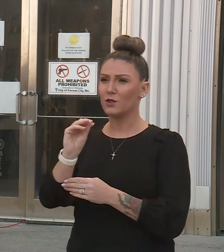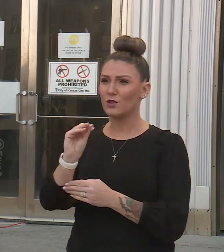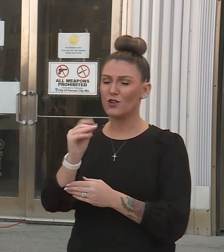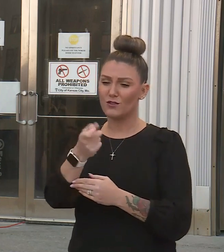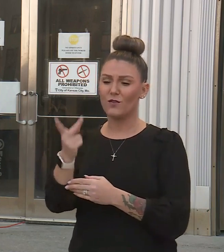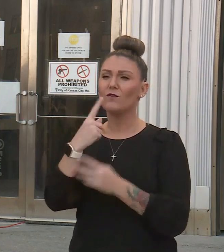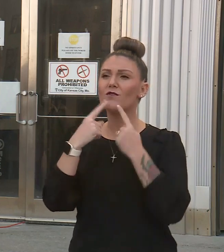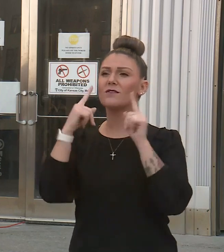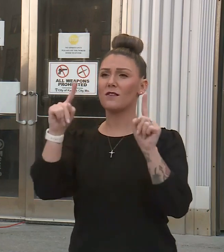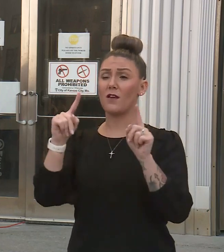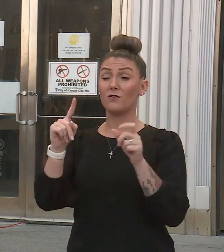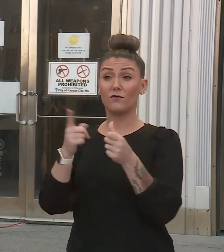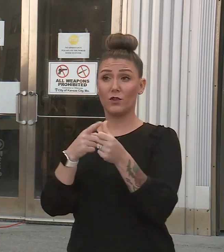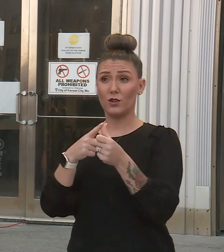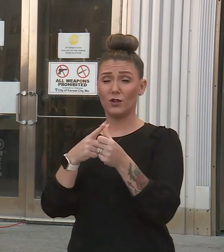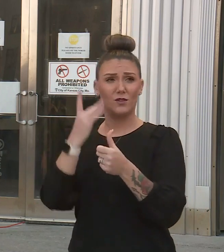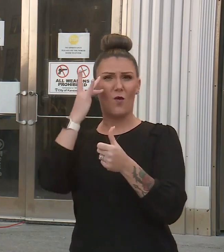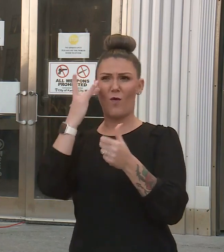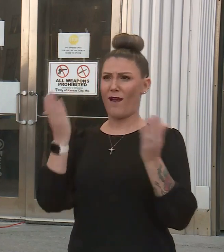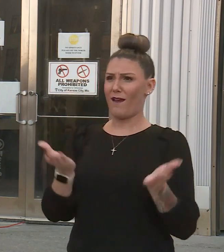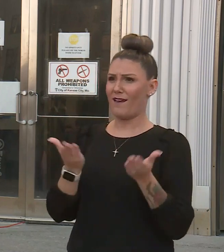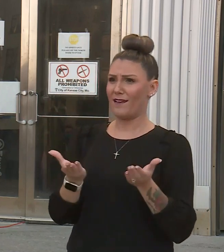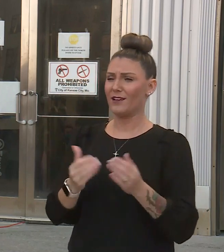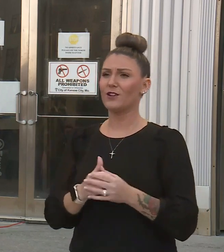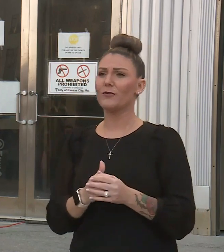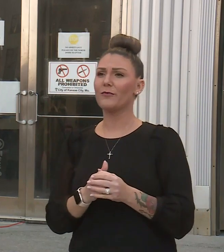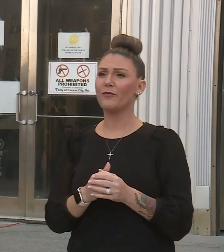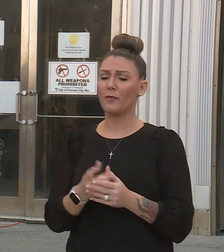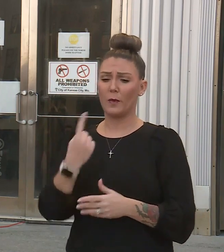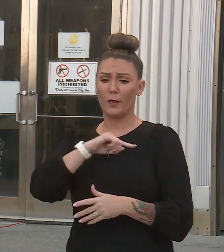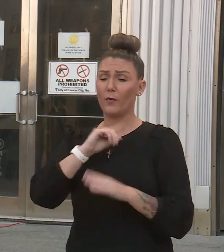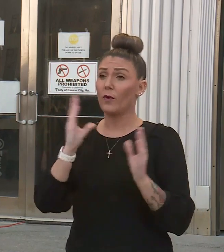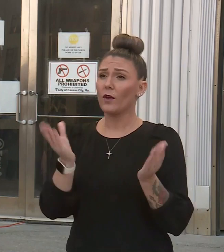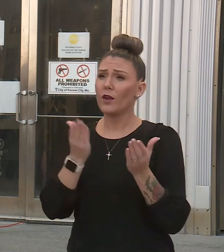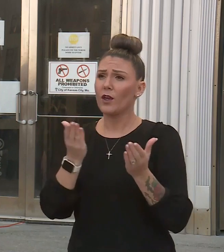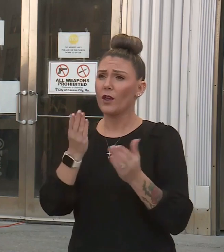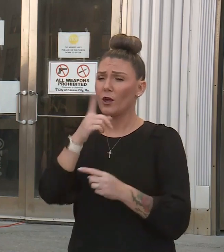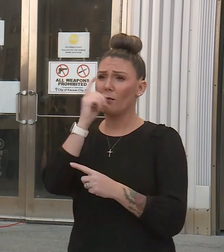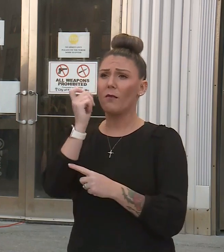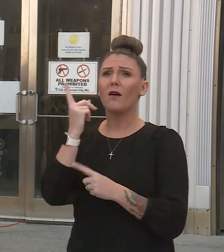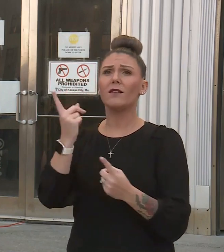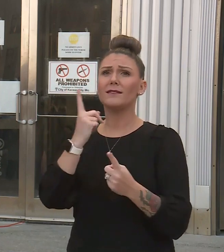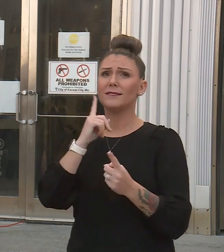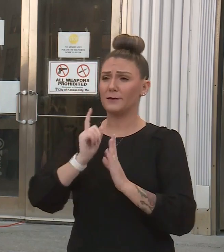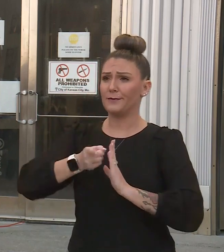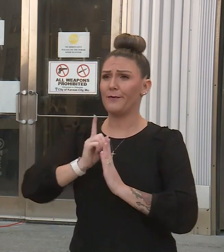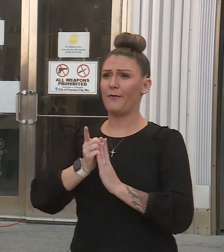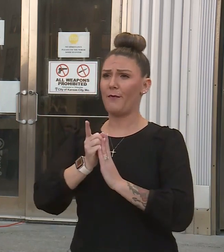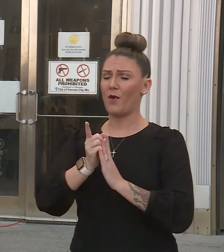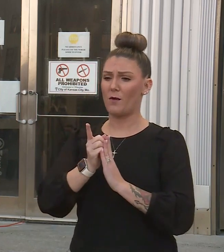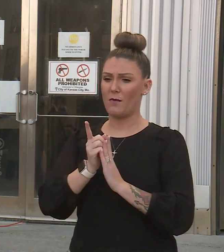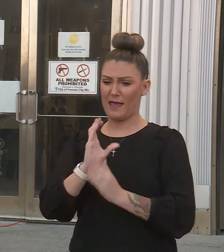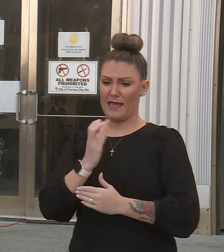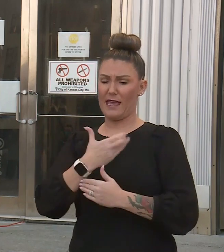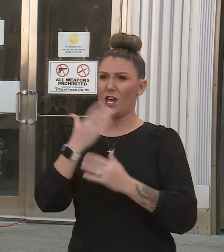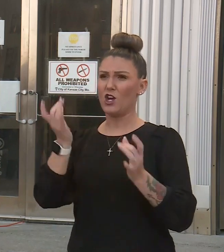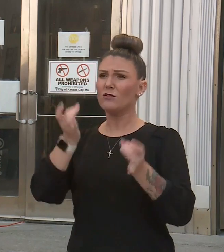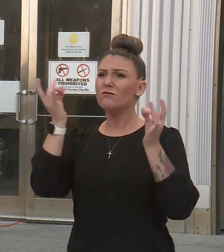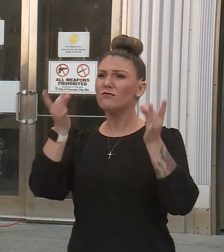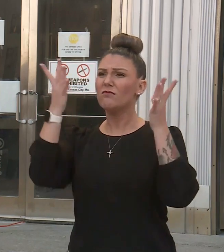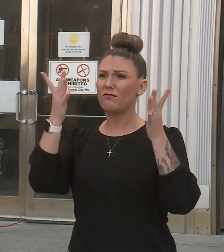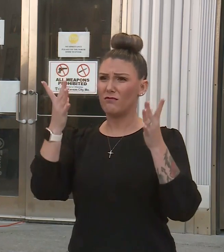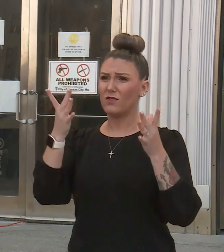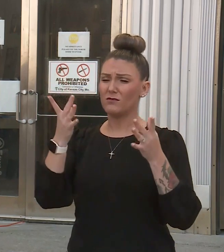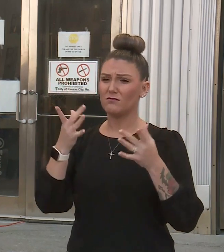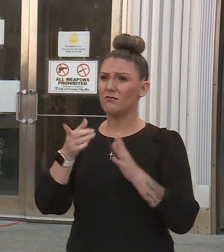for us today. First of all, why are we here? We're here because we have reached a point, I think our greatest crisis moment